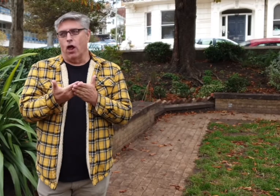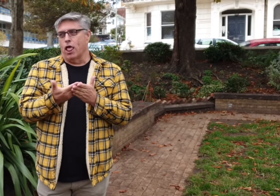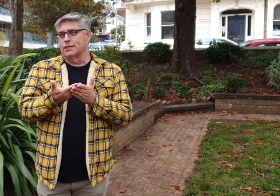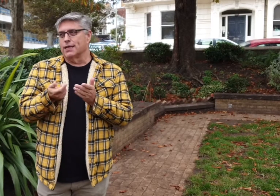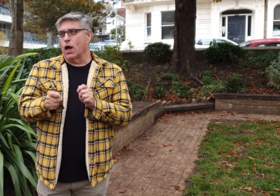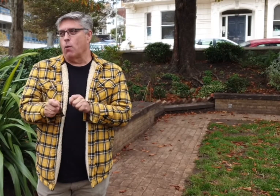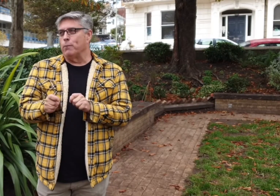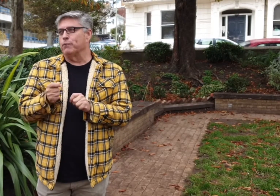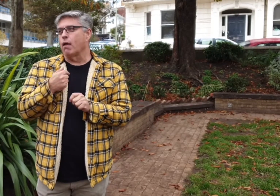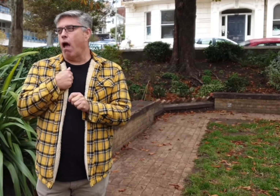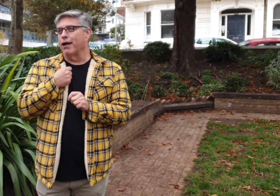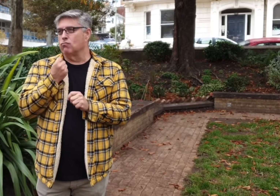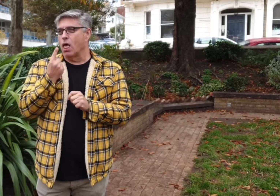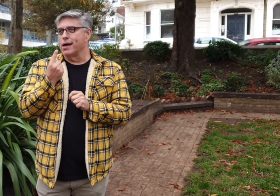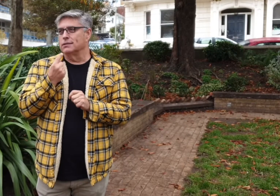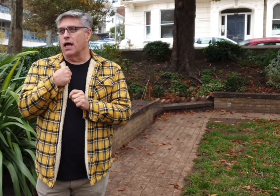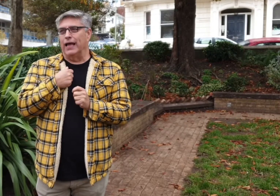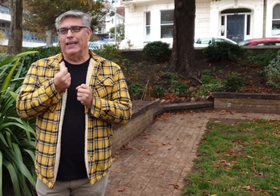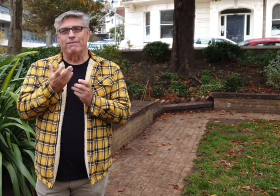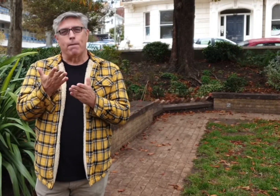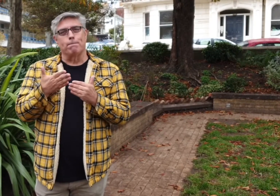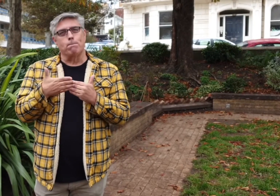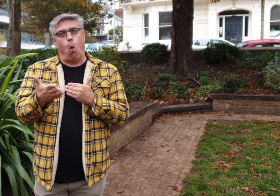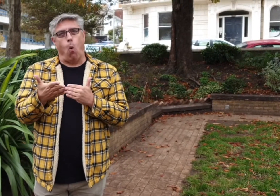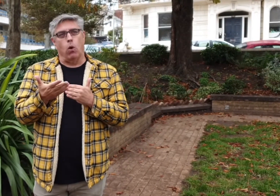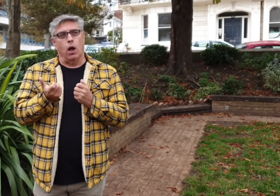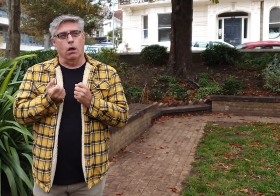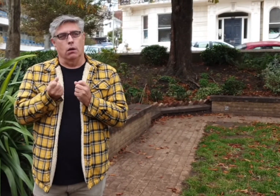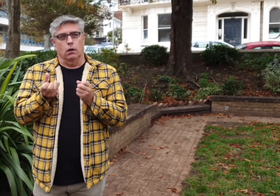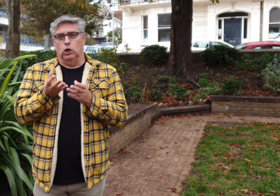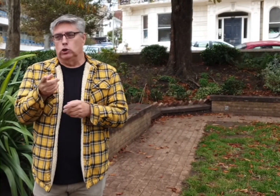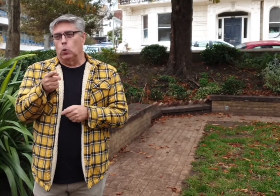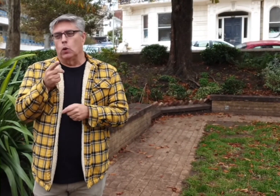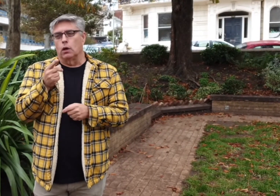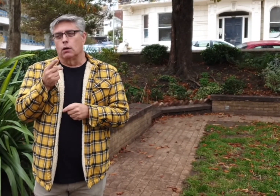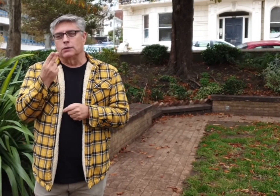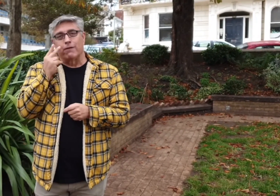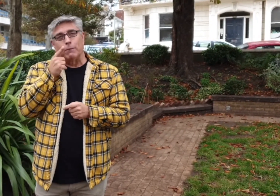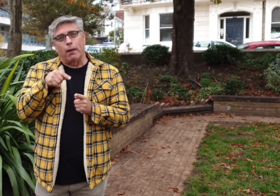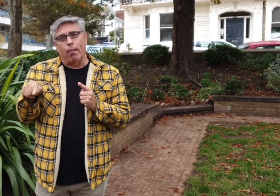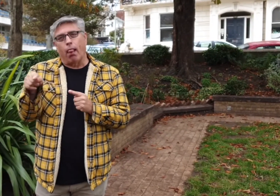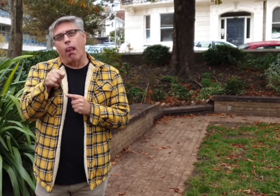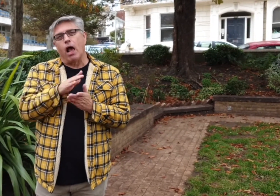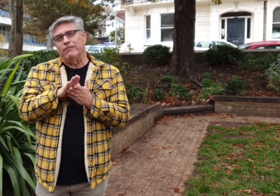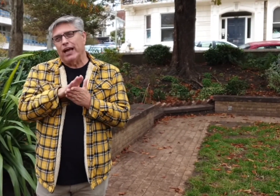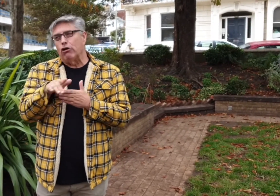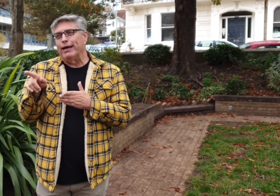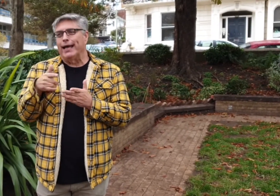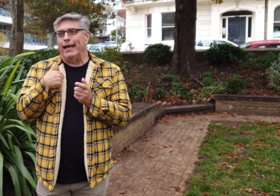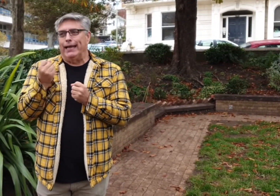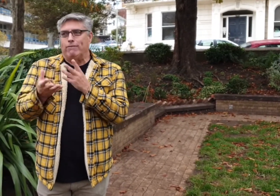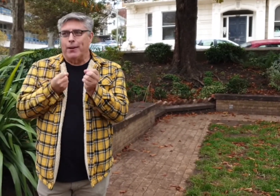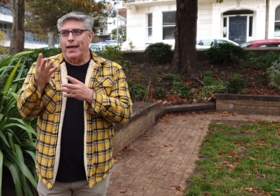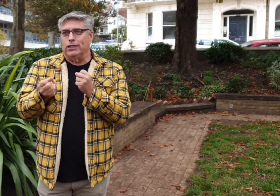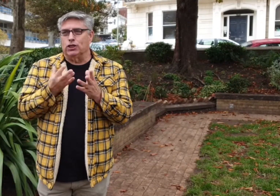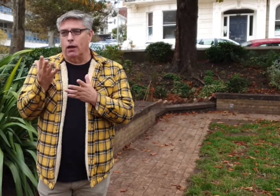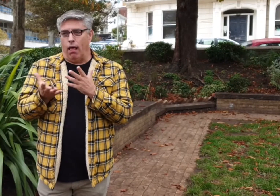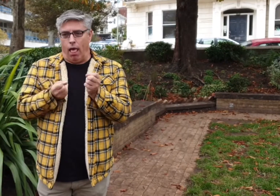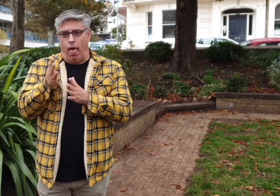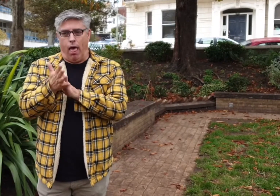Since lockdown started, I've realised that I've given more to deaf people and